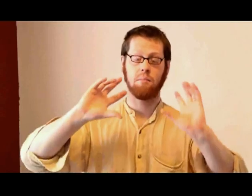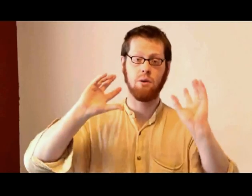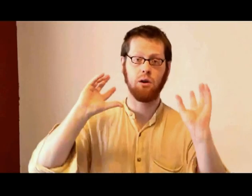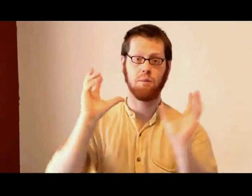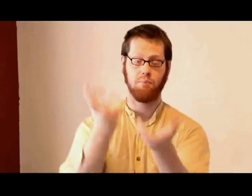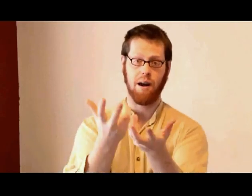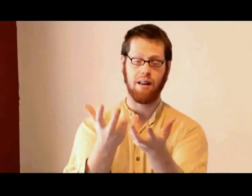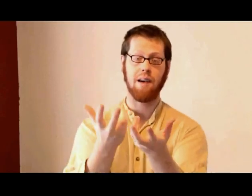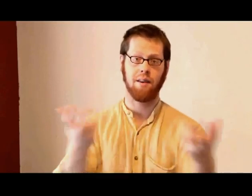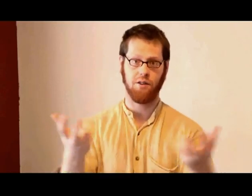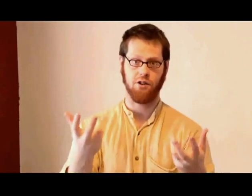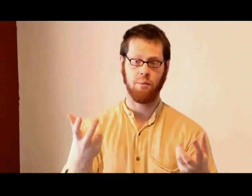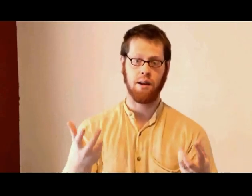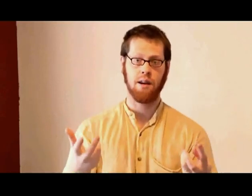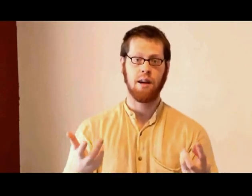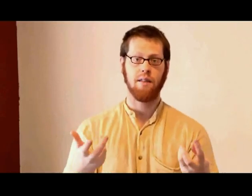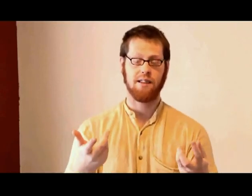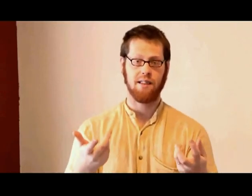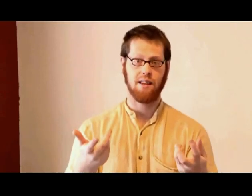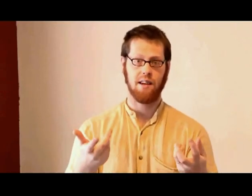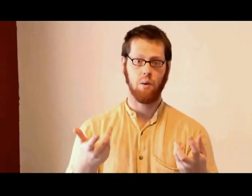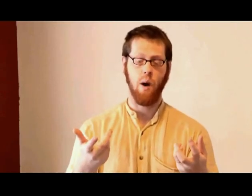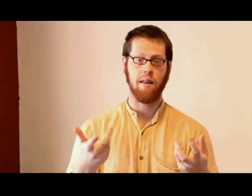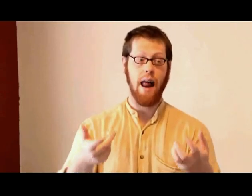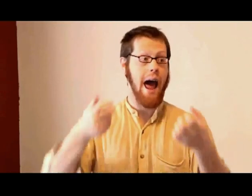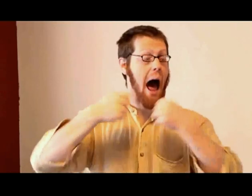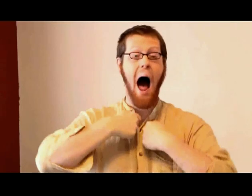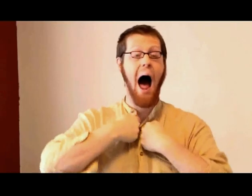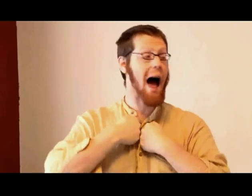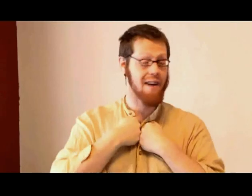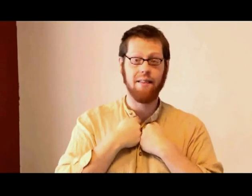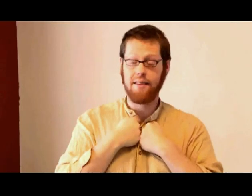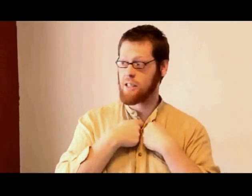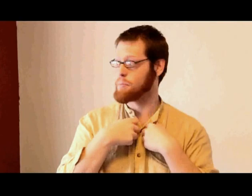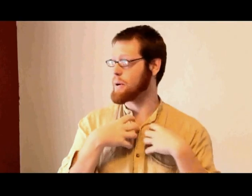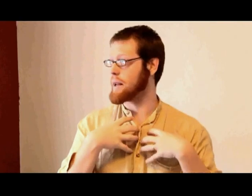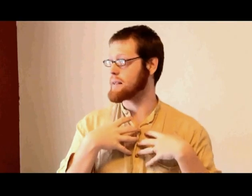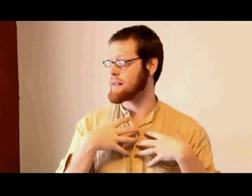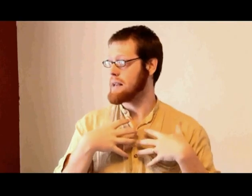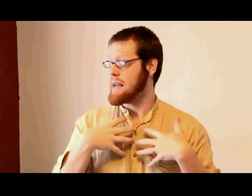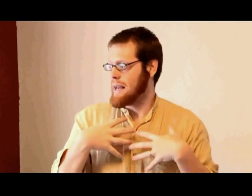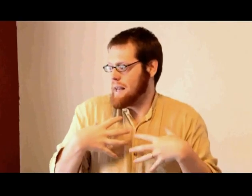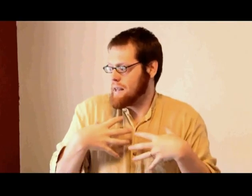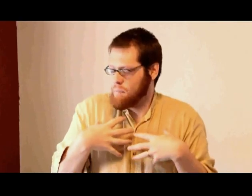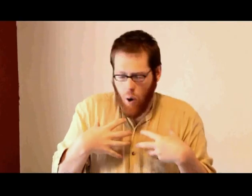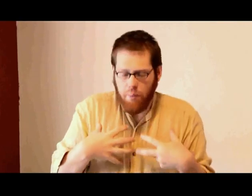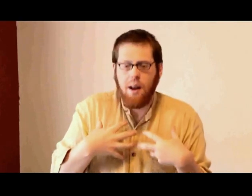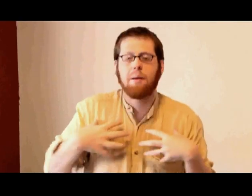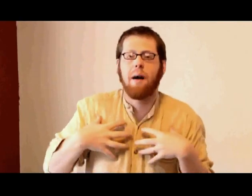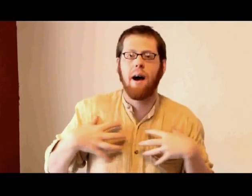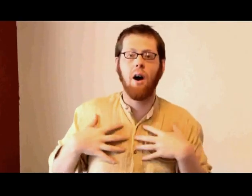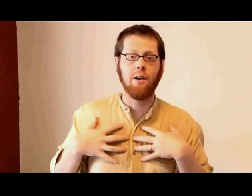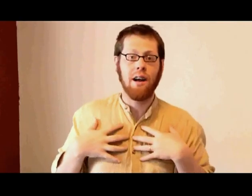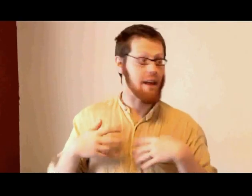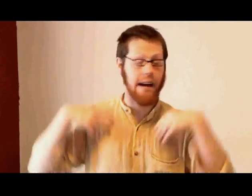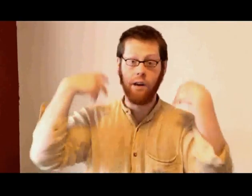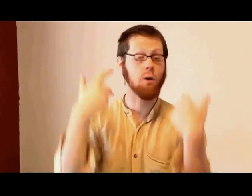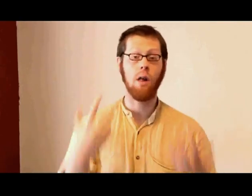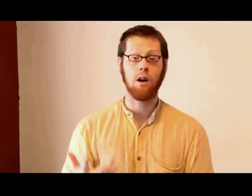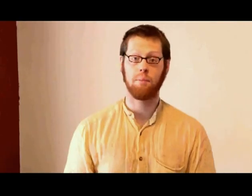communal prayer life and discernment, it went that, hey, I've had this experience, and it's been opened up in my heart that I can no longer